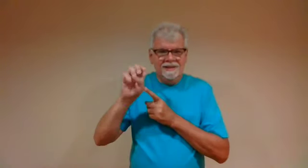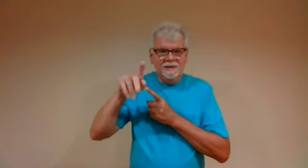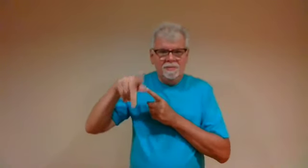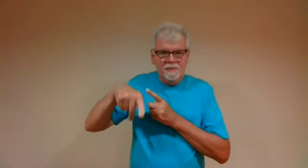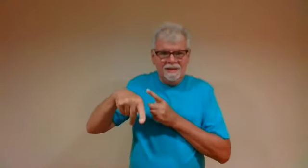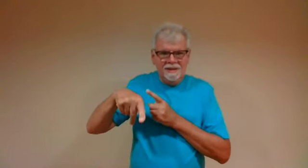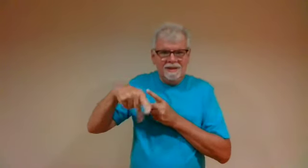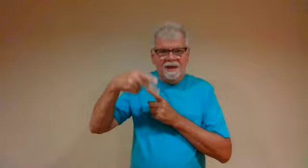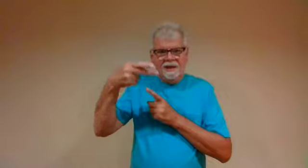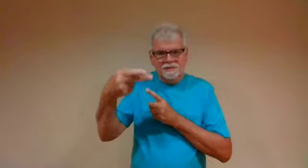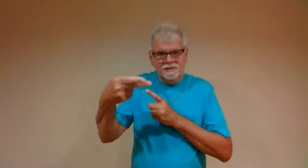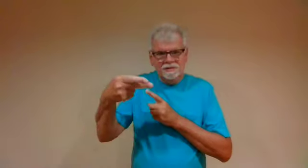To the Ephesians